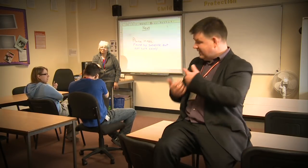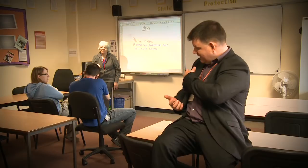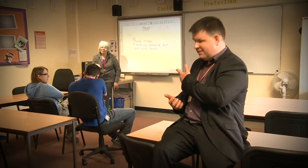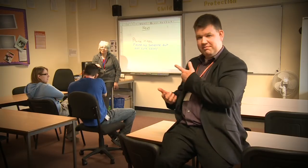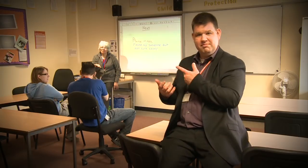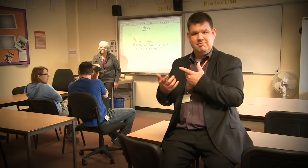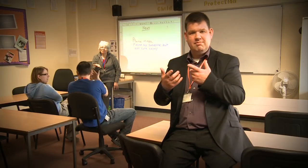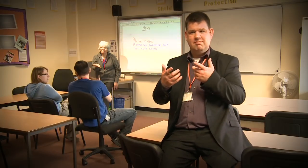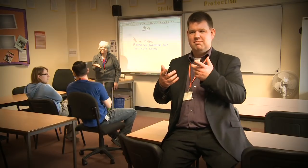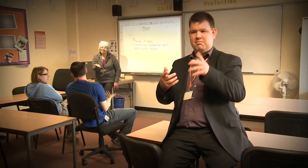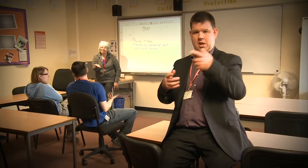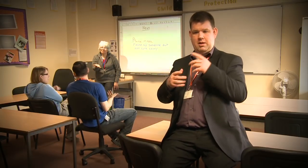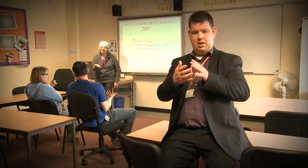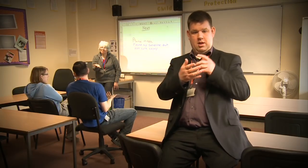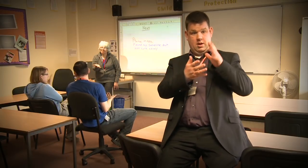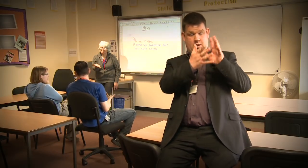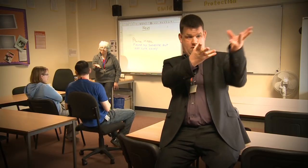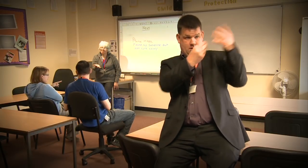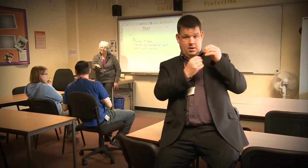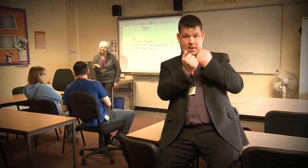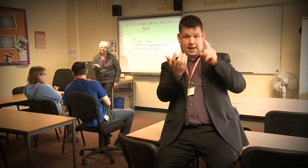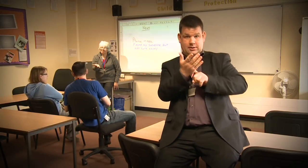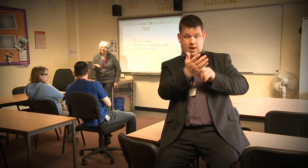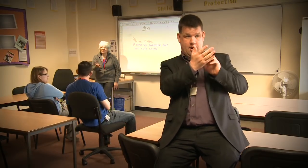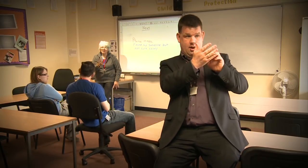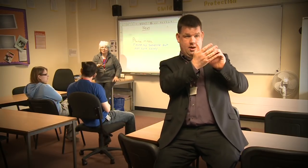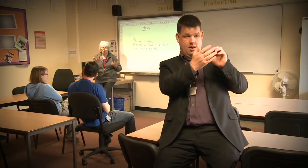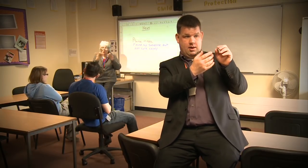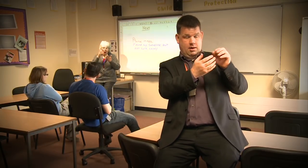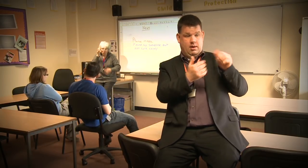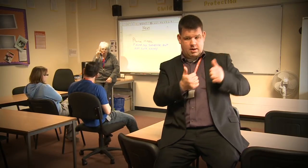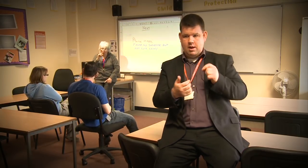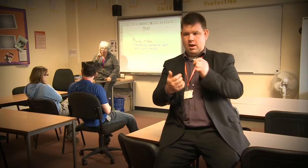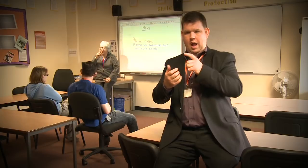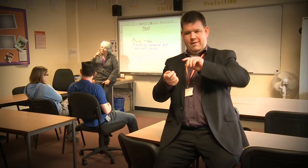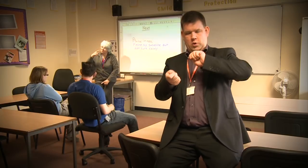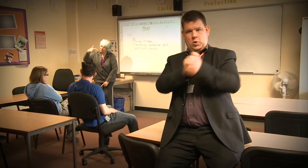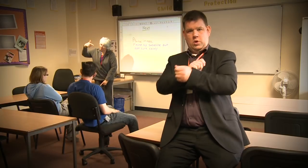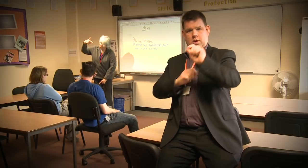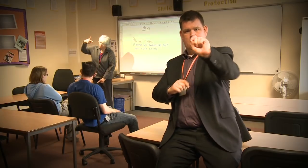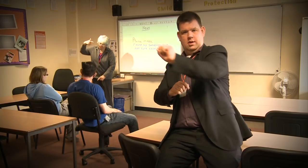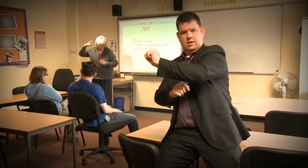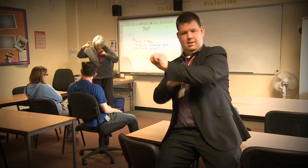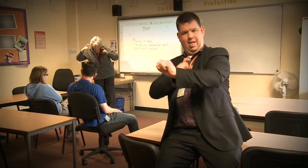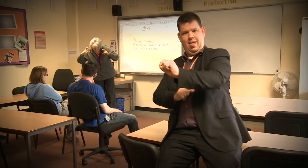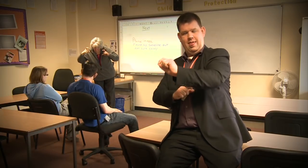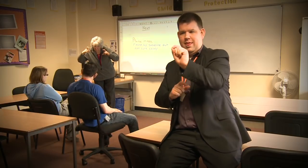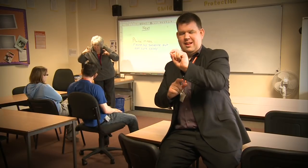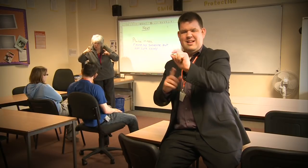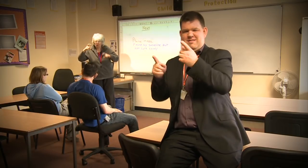I found that really interesting. They were having to move on from an initial discussion in BSL to writing in English on the board.